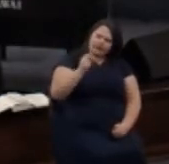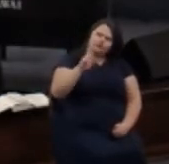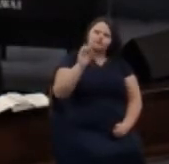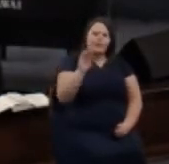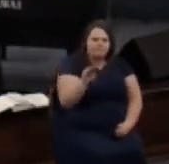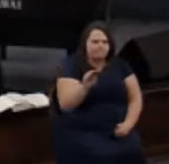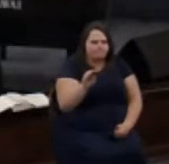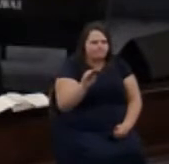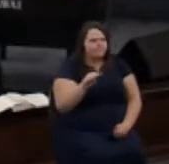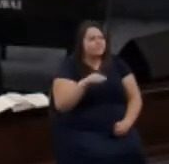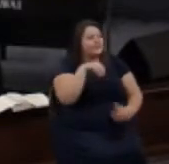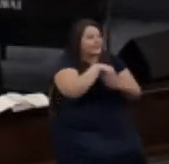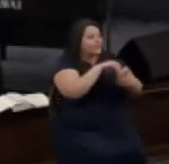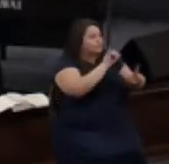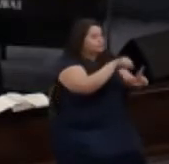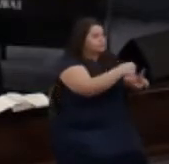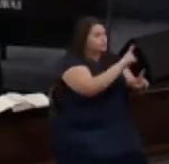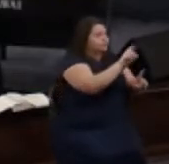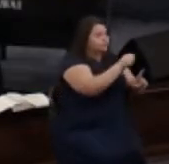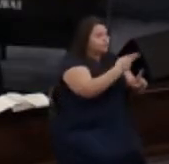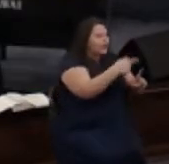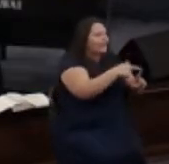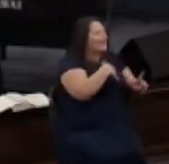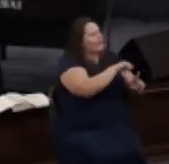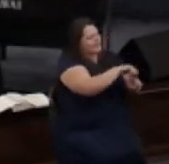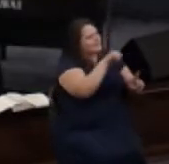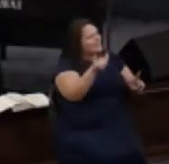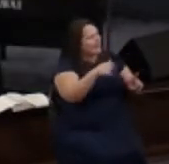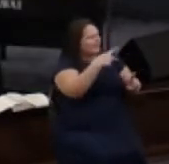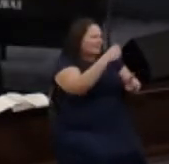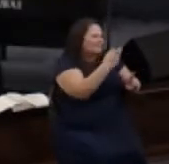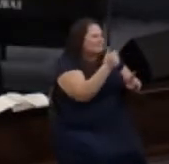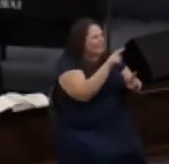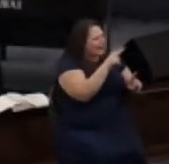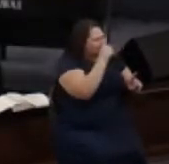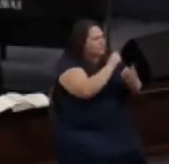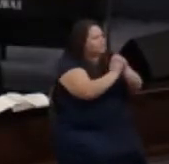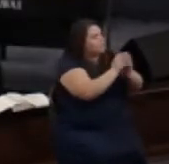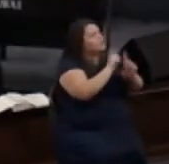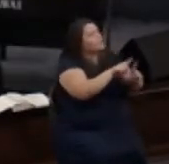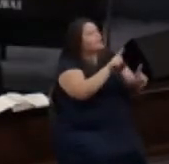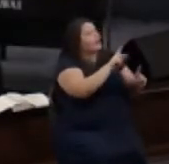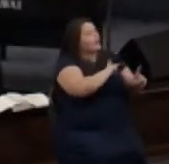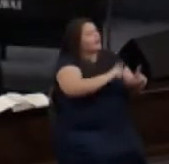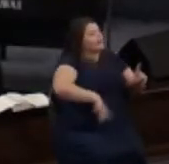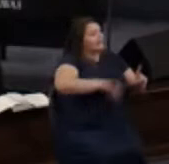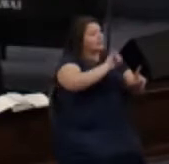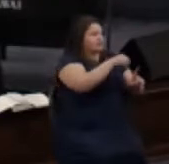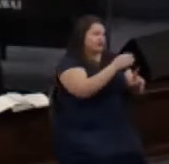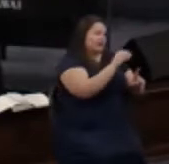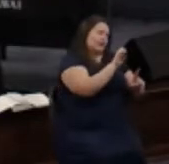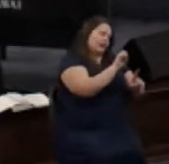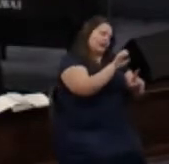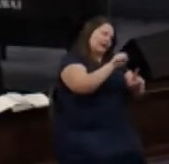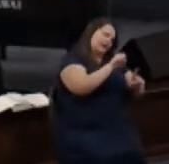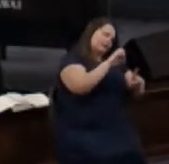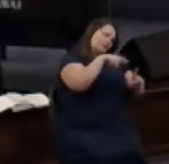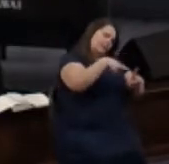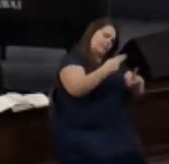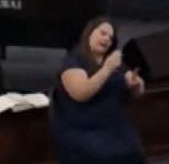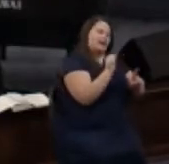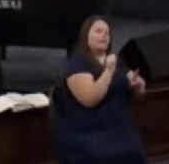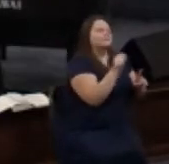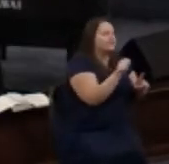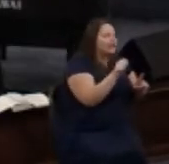in Judah they had a similar time of pagan worship but King Jehoshaphat when he took over put an end to that